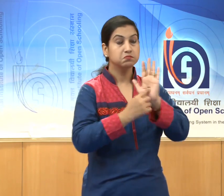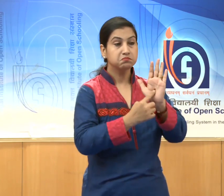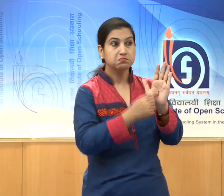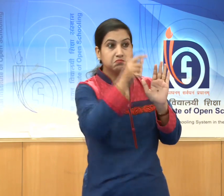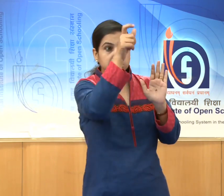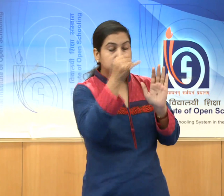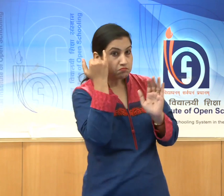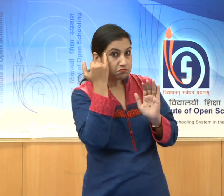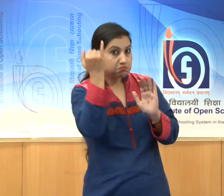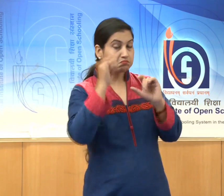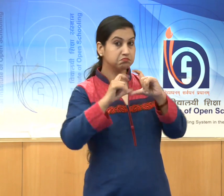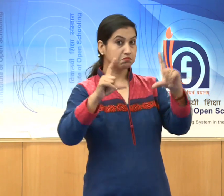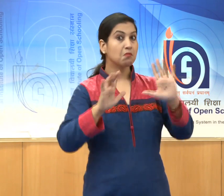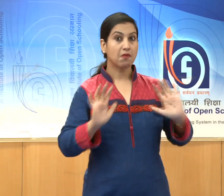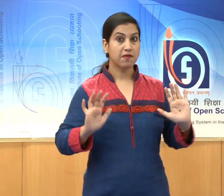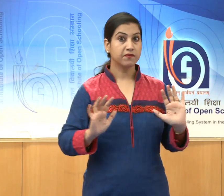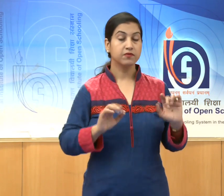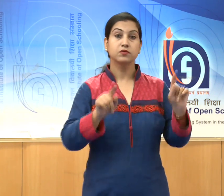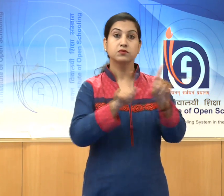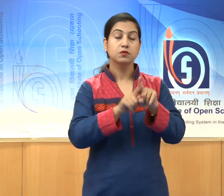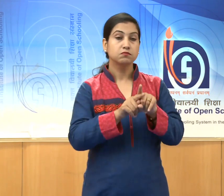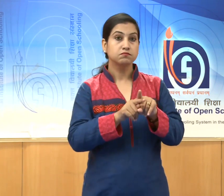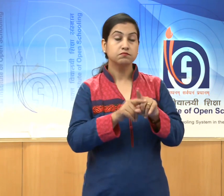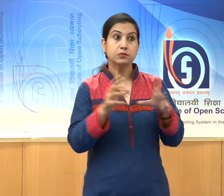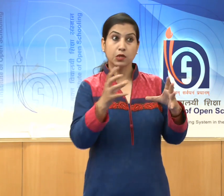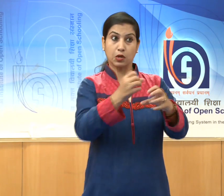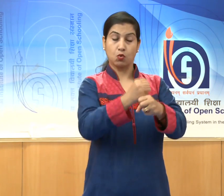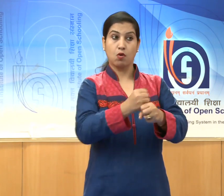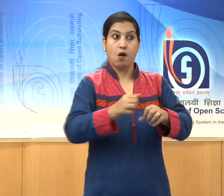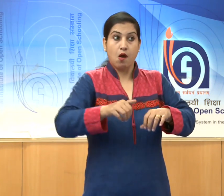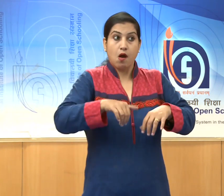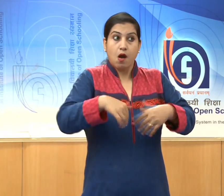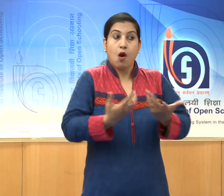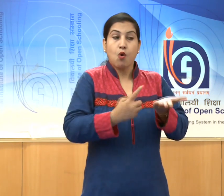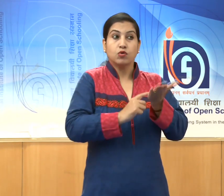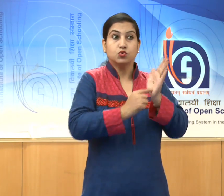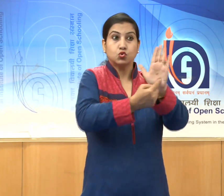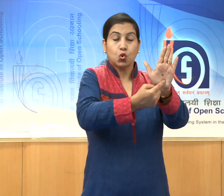and his control over the brush.